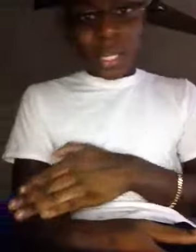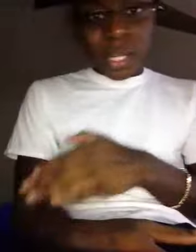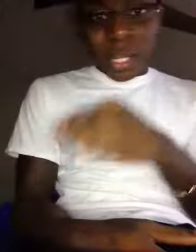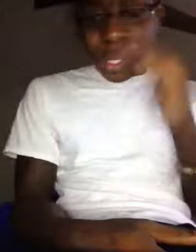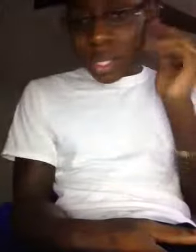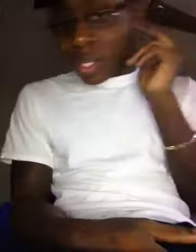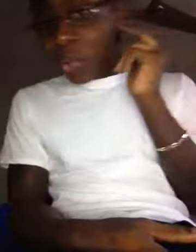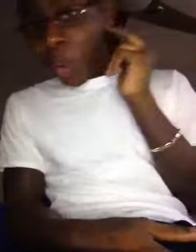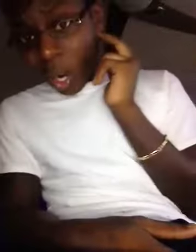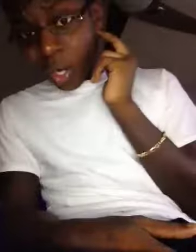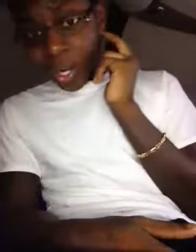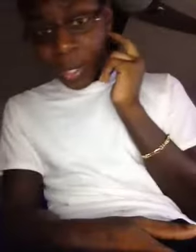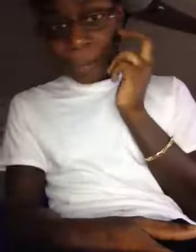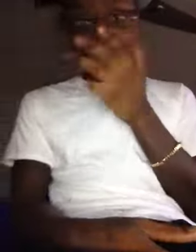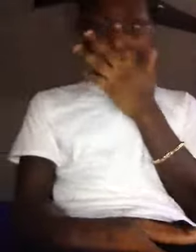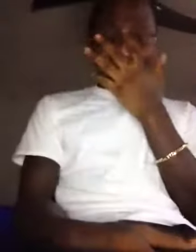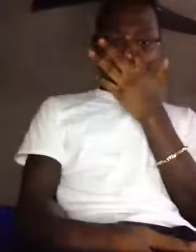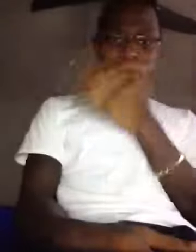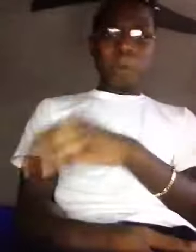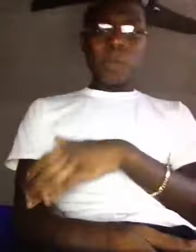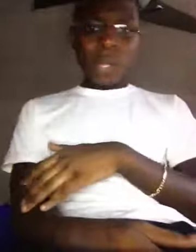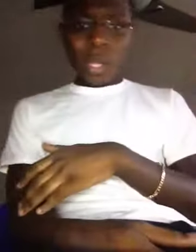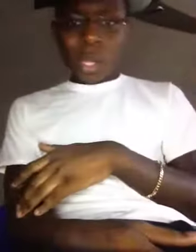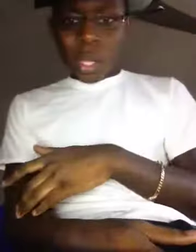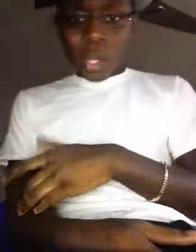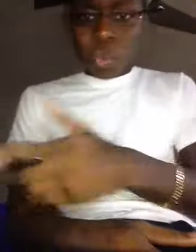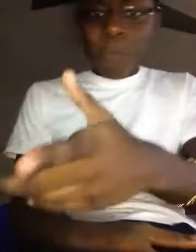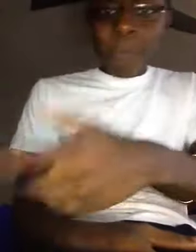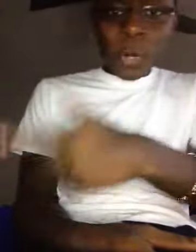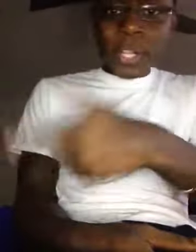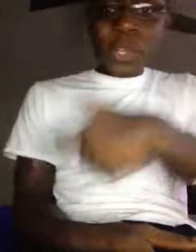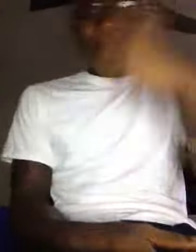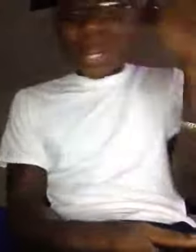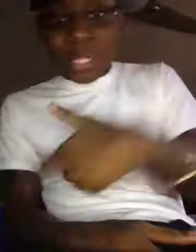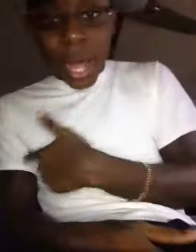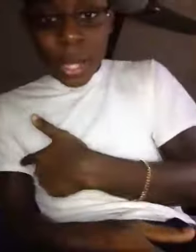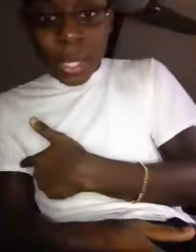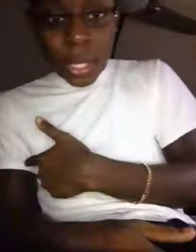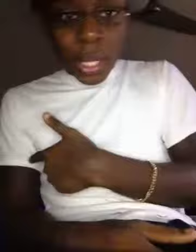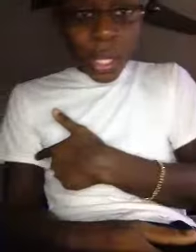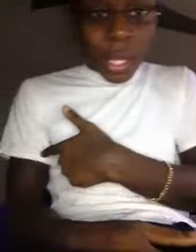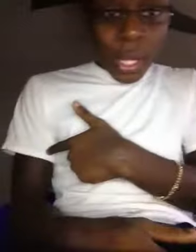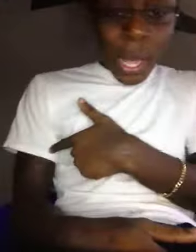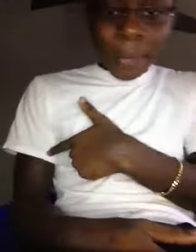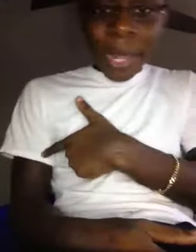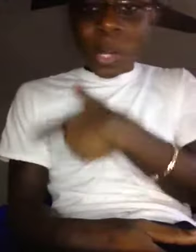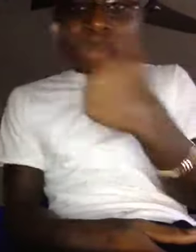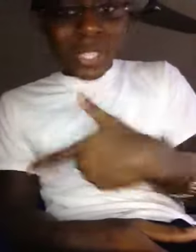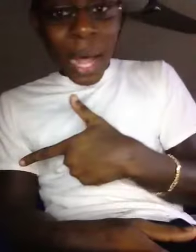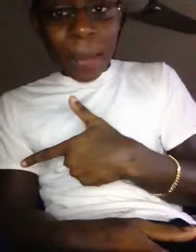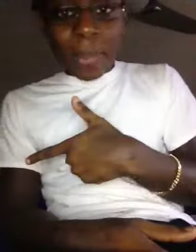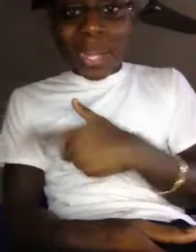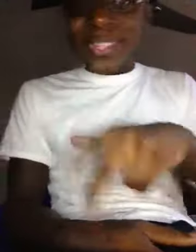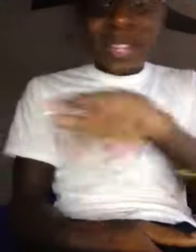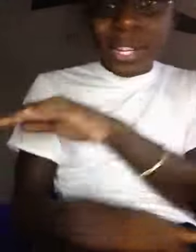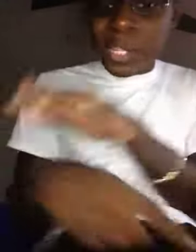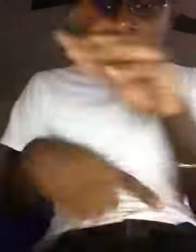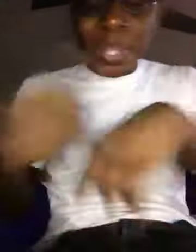you heard, 340's on the clock, I'm not gonna stop, until this beat